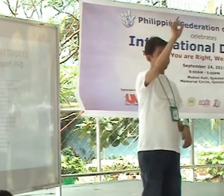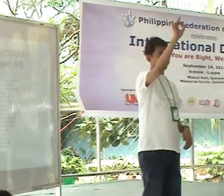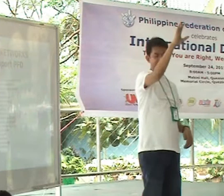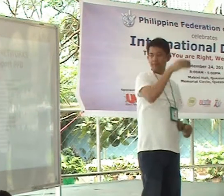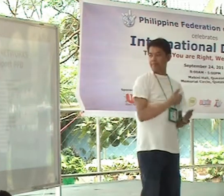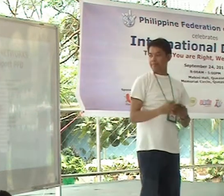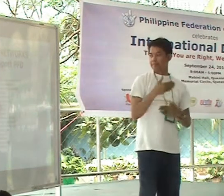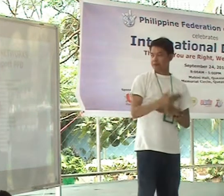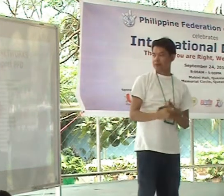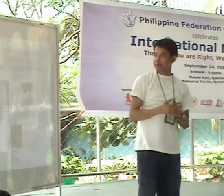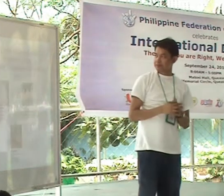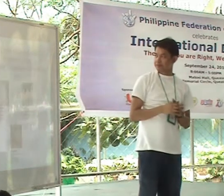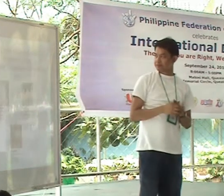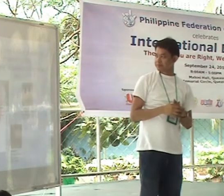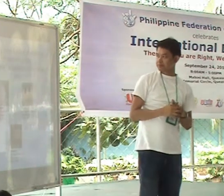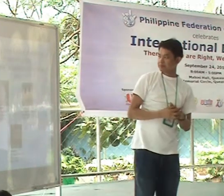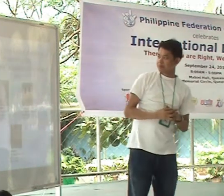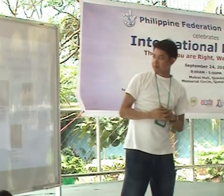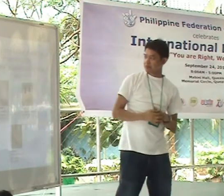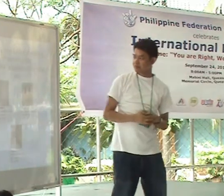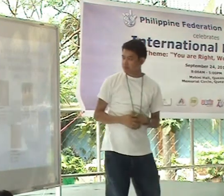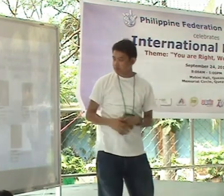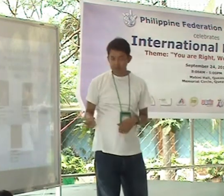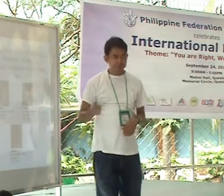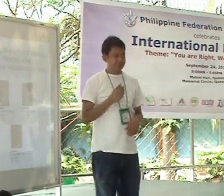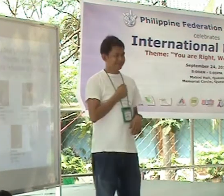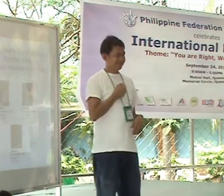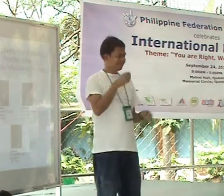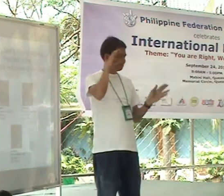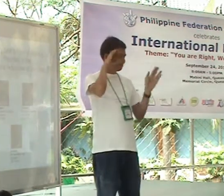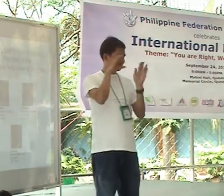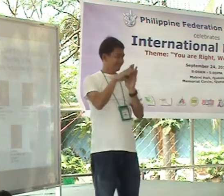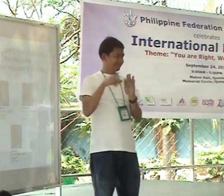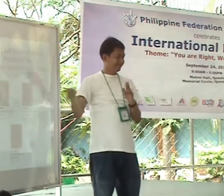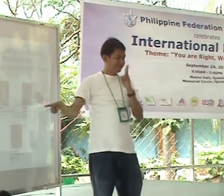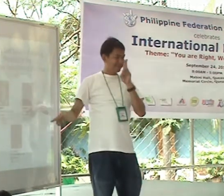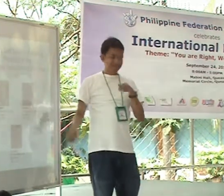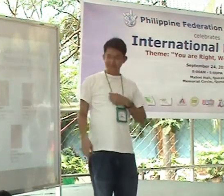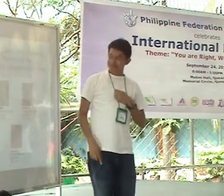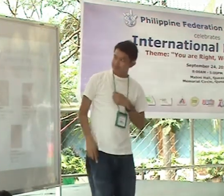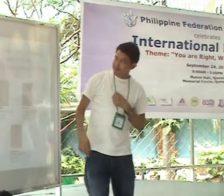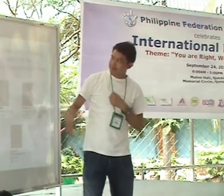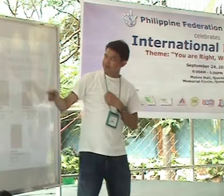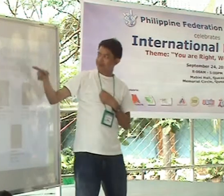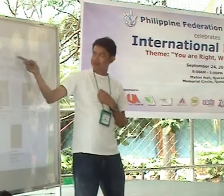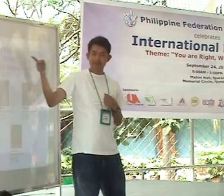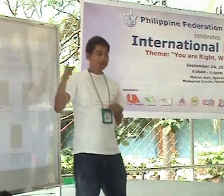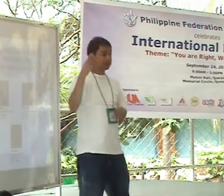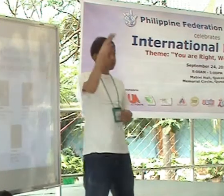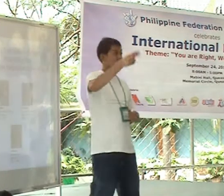So we are the least. So it has to be... So these are... wala... hindi makita yung mga pictures.